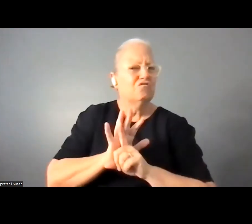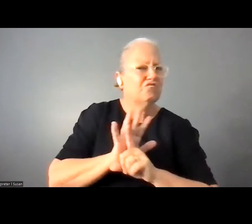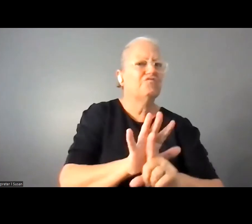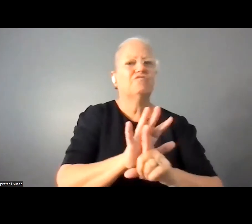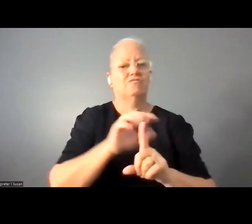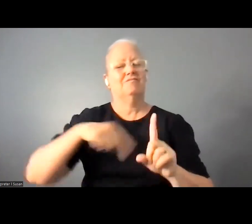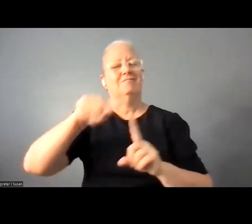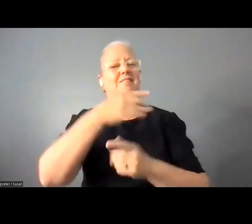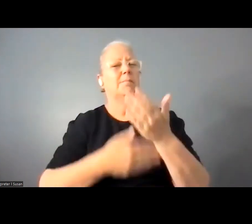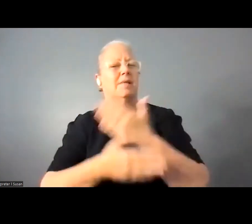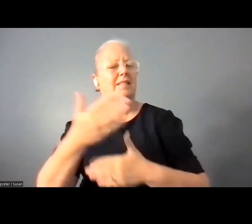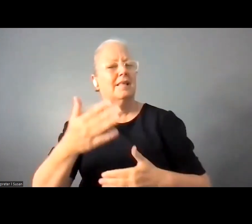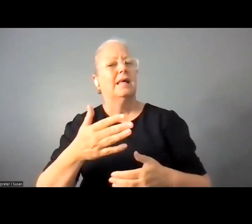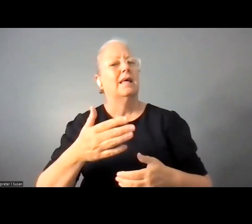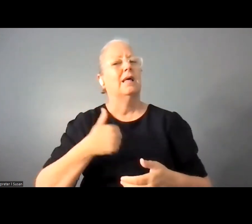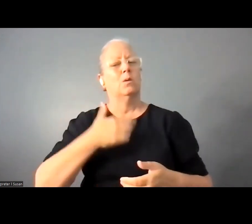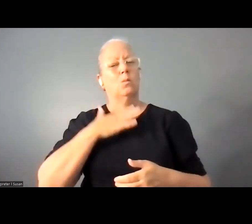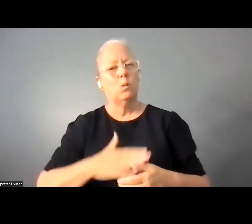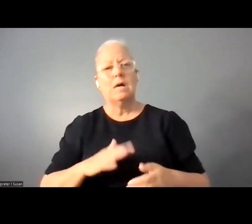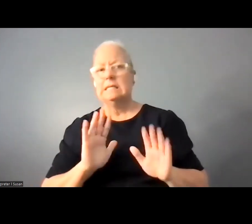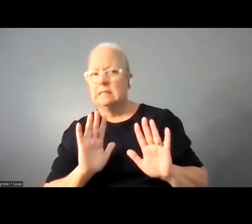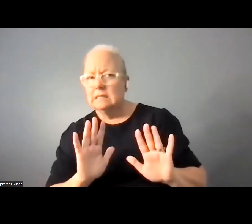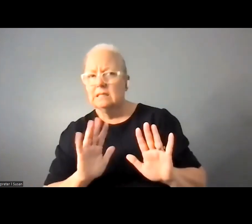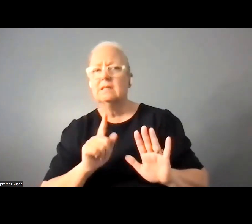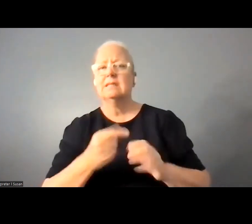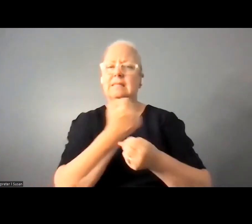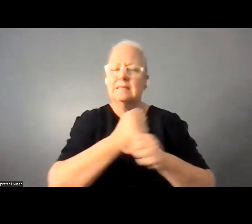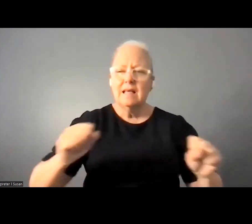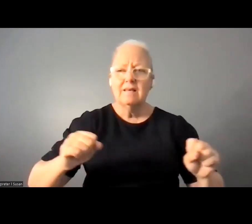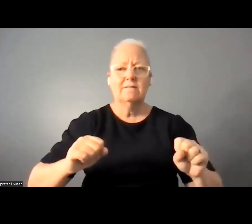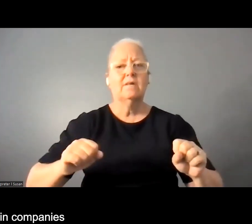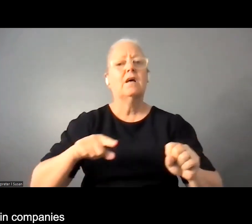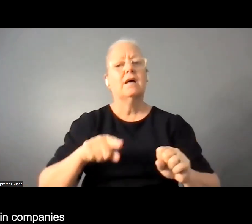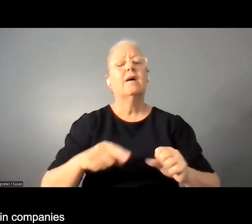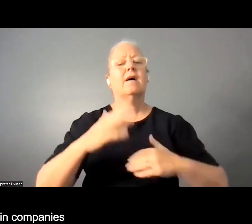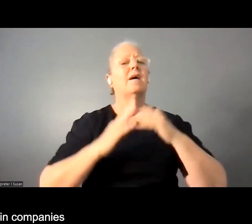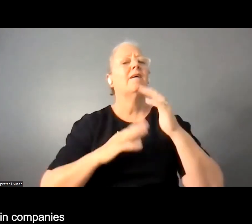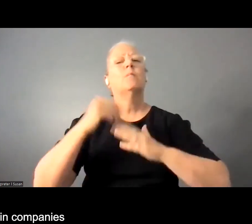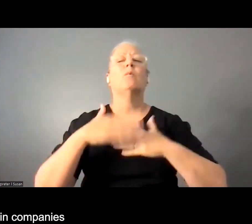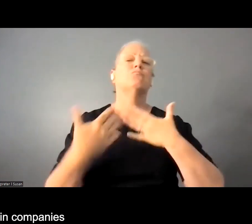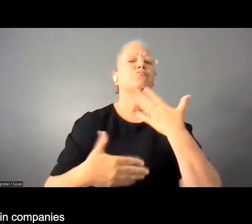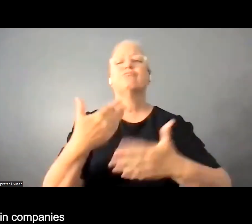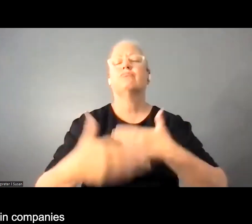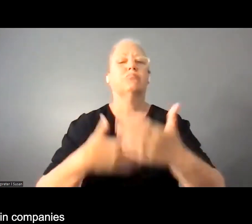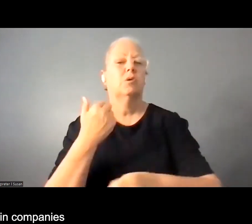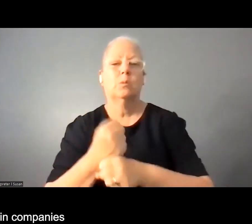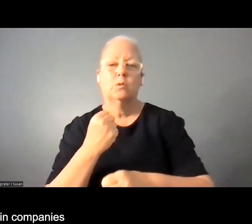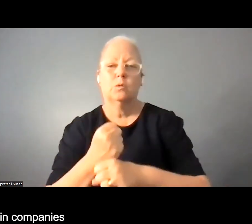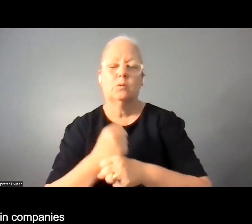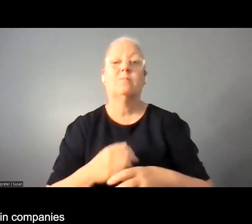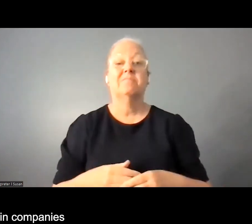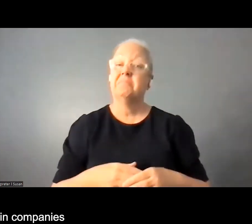safe conducive and inclusive workspace uh environments right and there are again companies